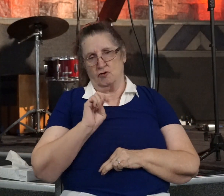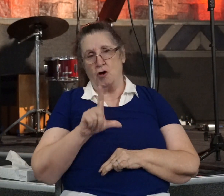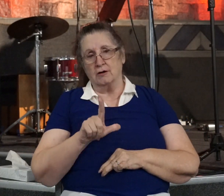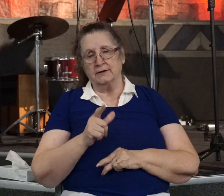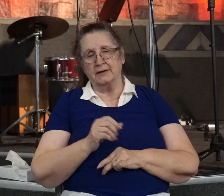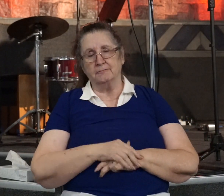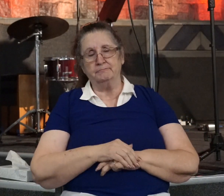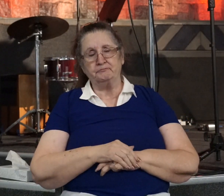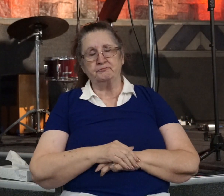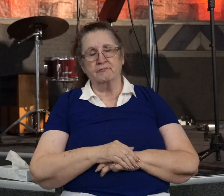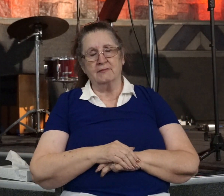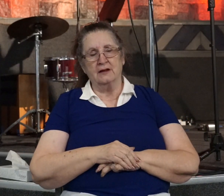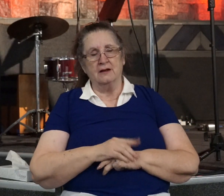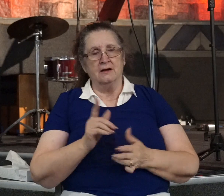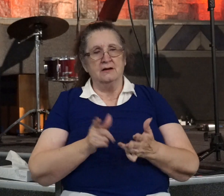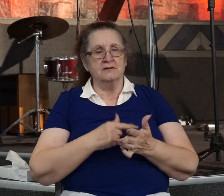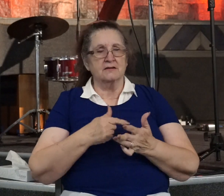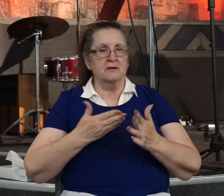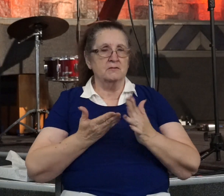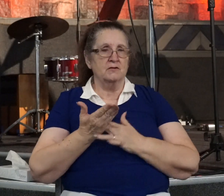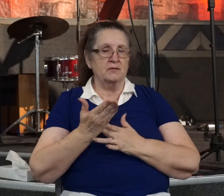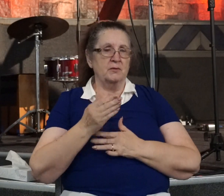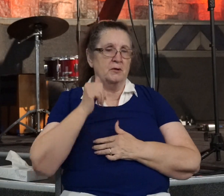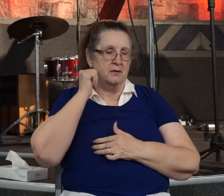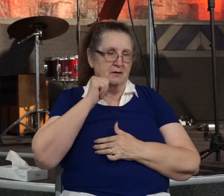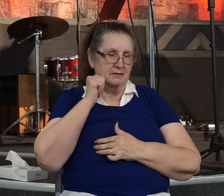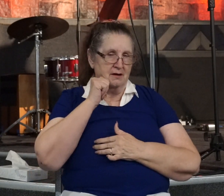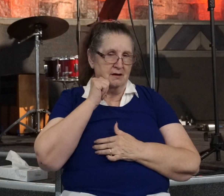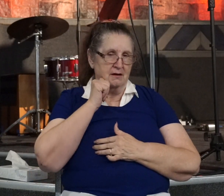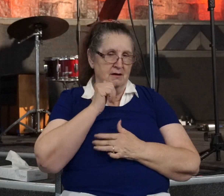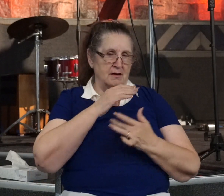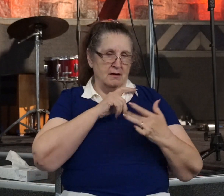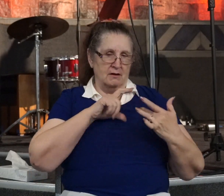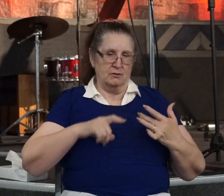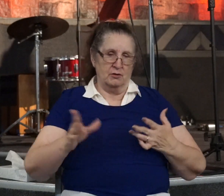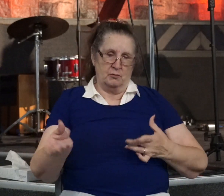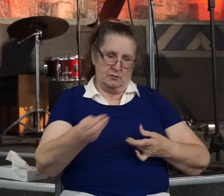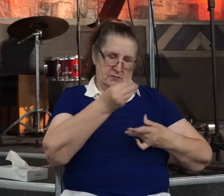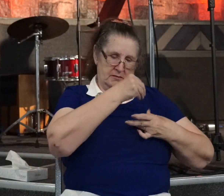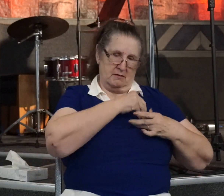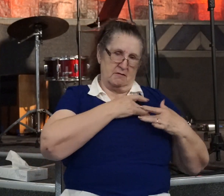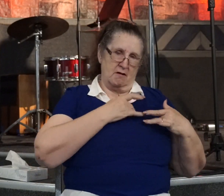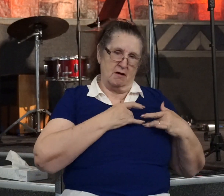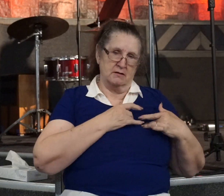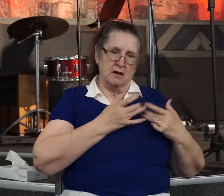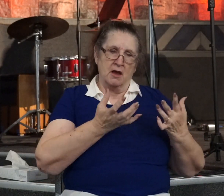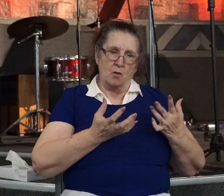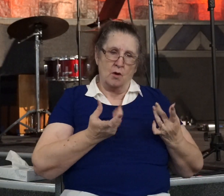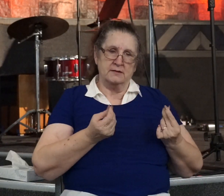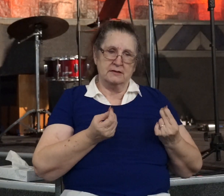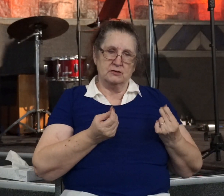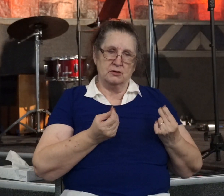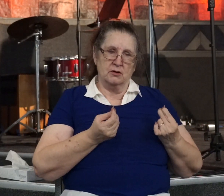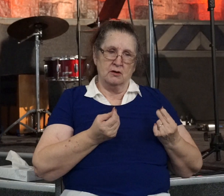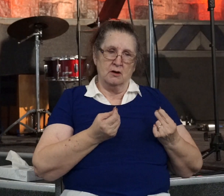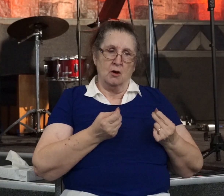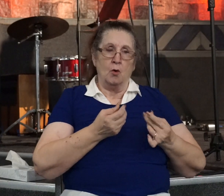And sometimes as we're going through our day, the Lord will put something on our heart. Something he wants us to do. Now we can use our free will to ignore it.